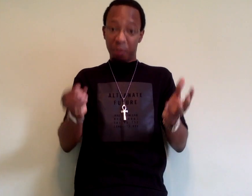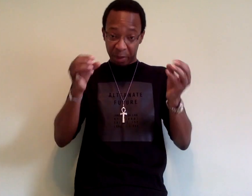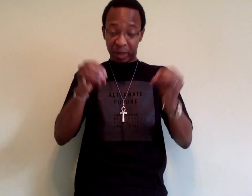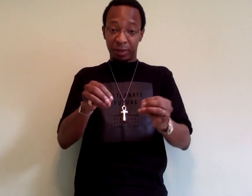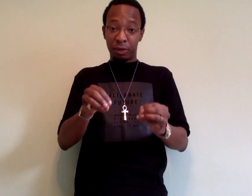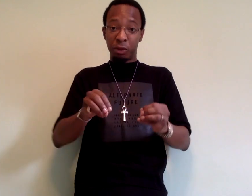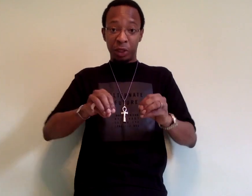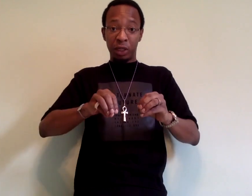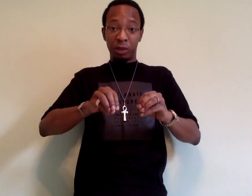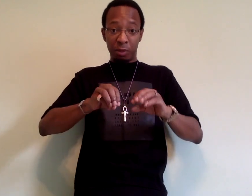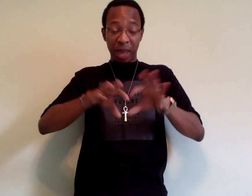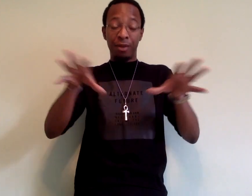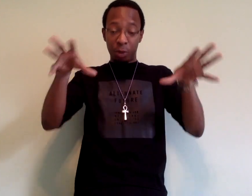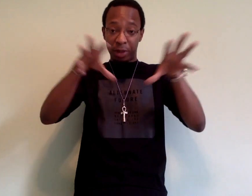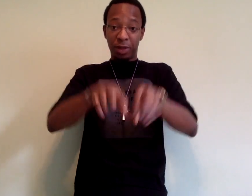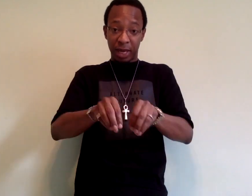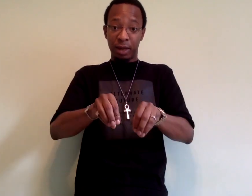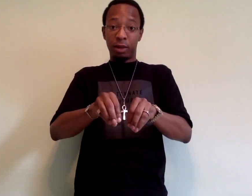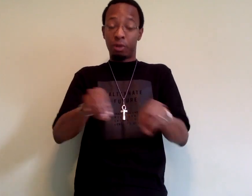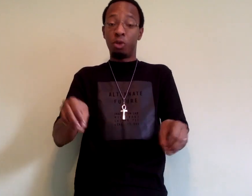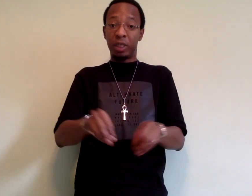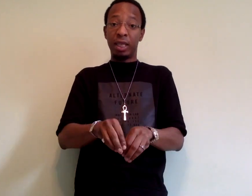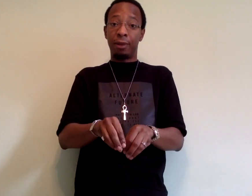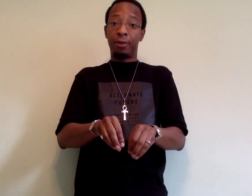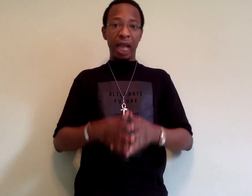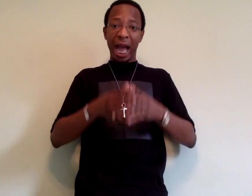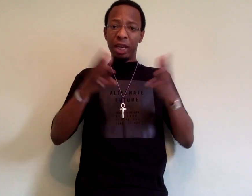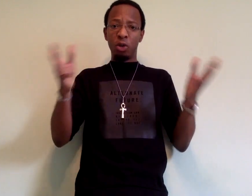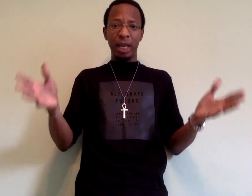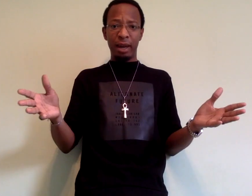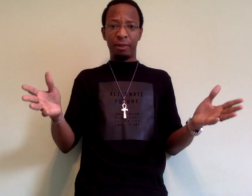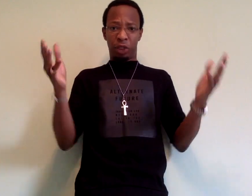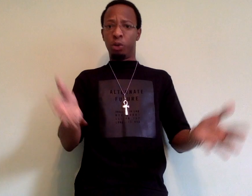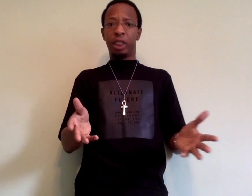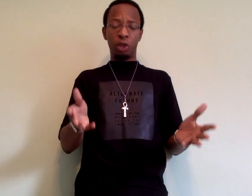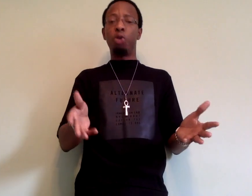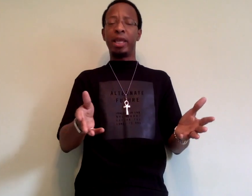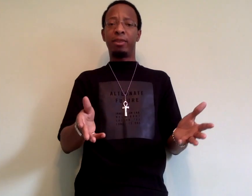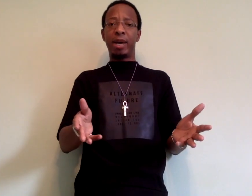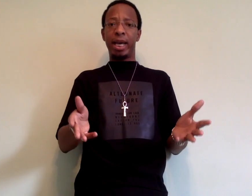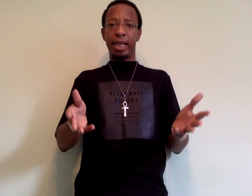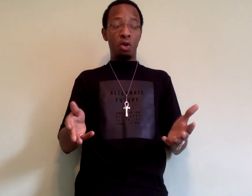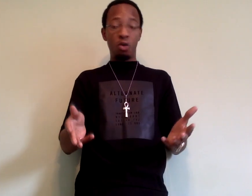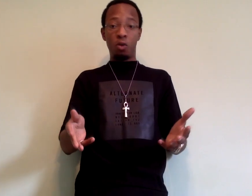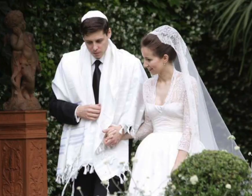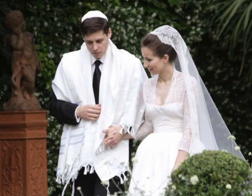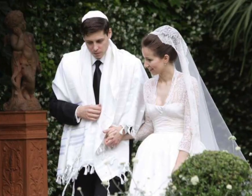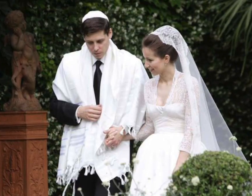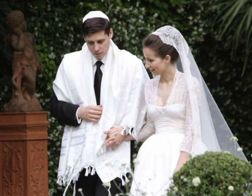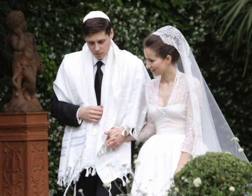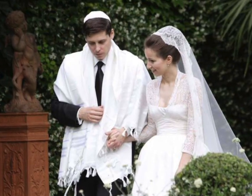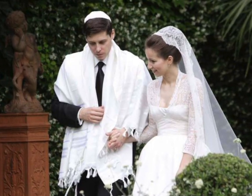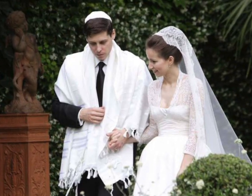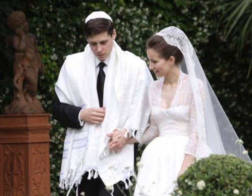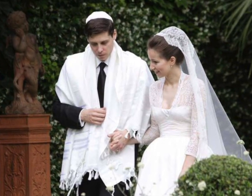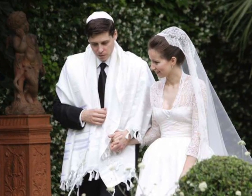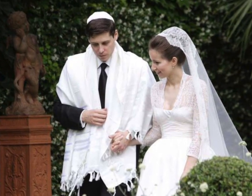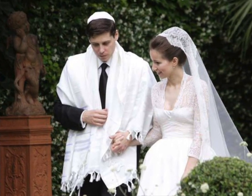members of the group should marry within the group itself. I knew a lot of Jewish schoolmates of mine who were pressured by their parents to marry Jewish.